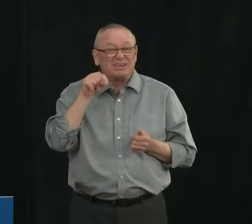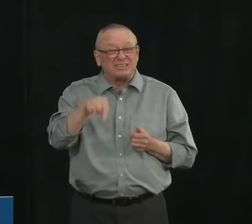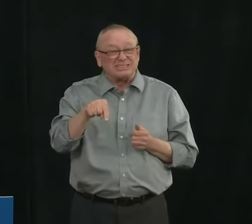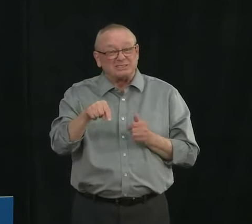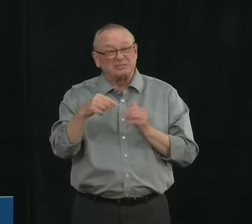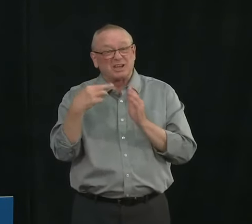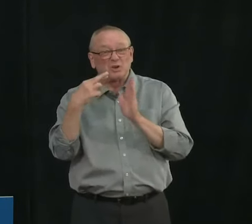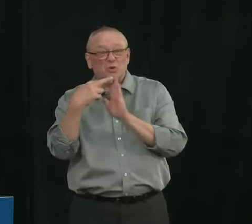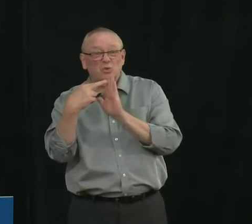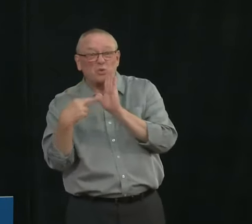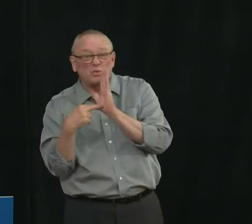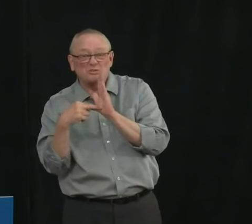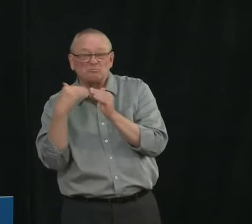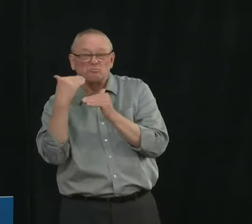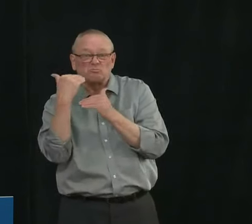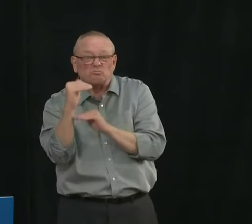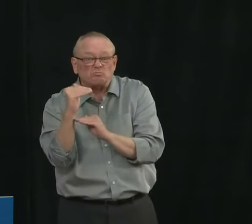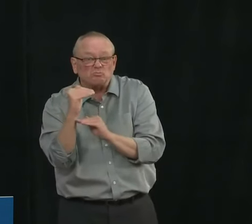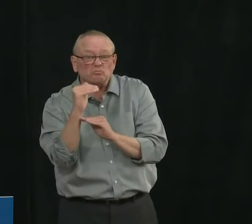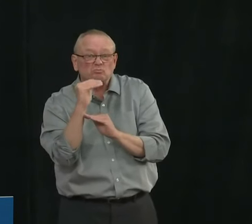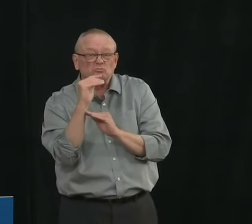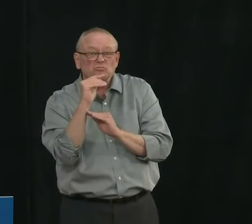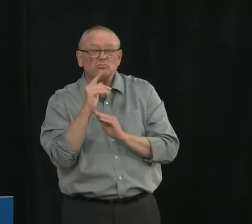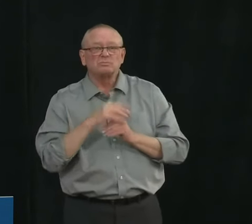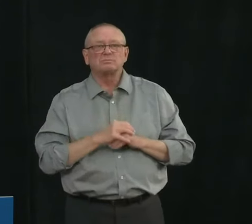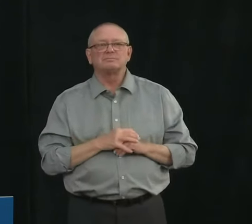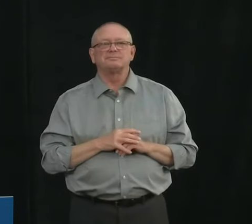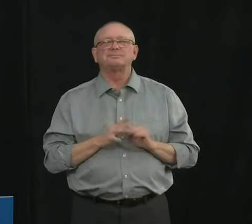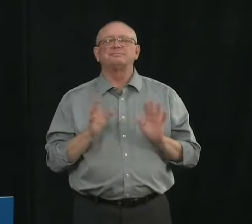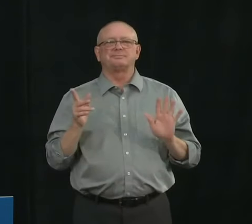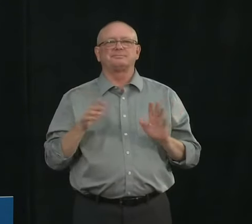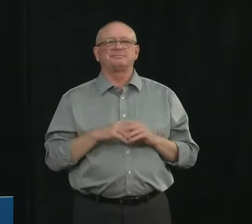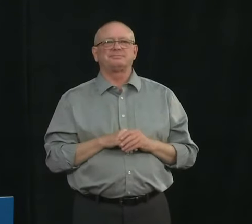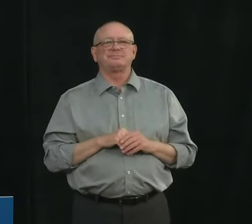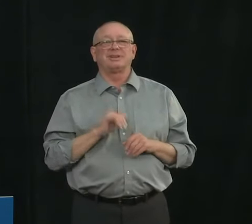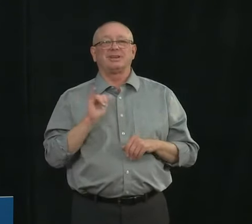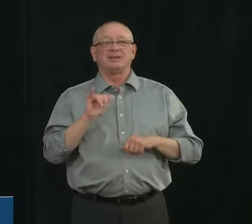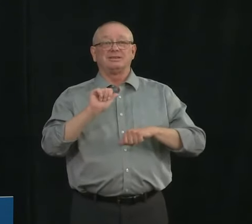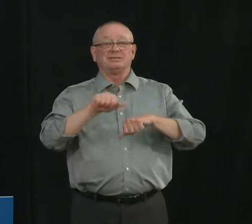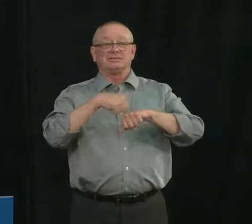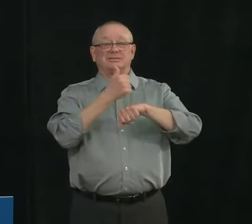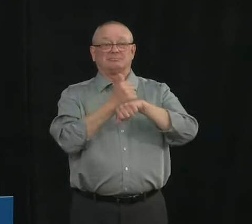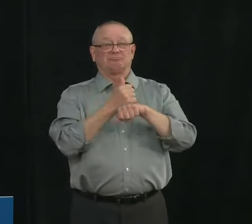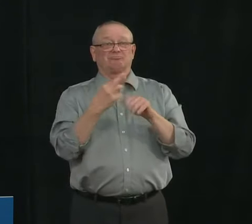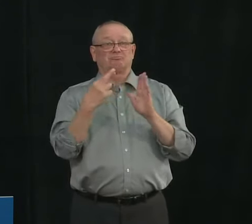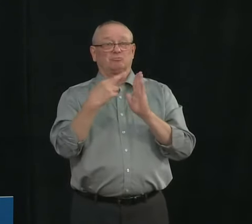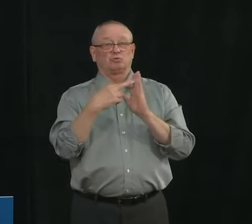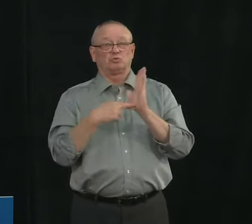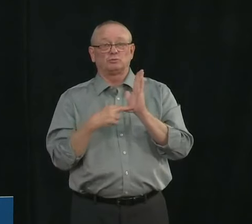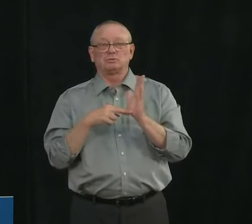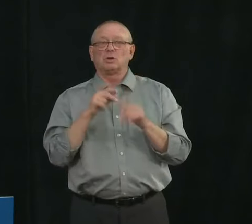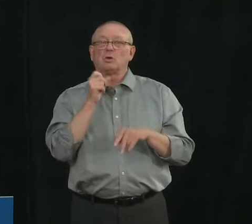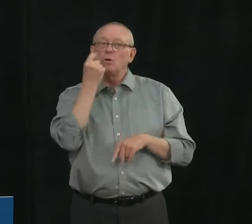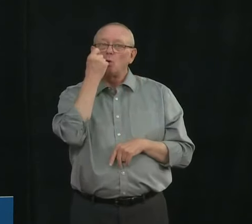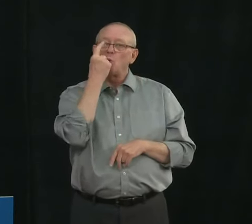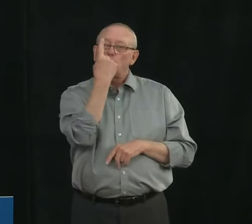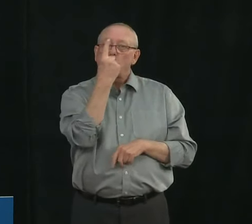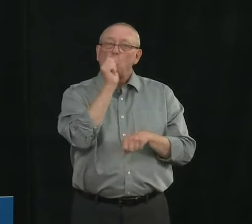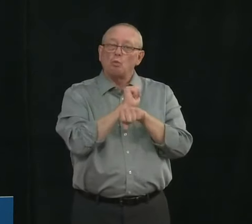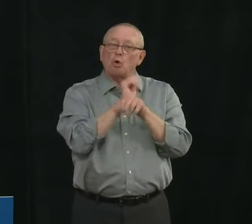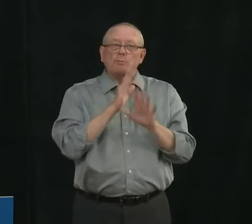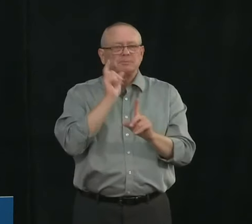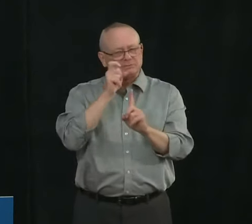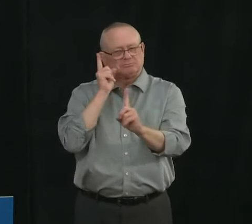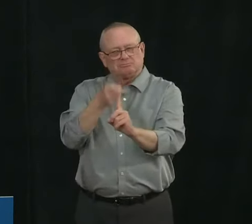So when we instituted the single site rule we looked at the evidence of where we were seeing introduction